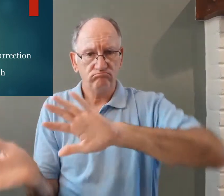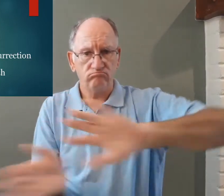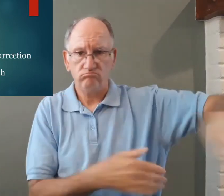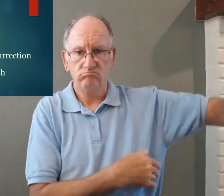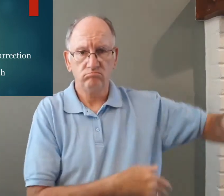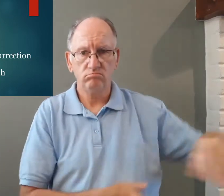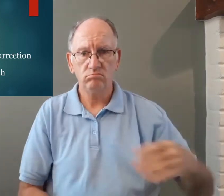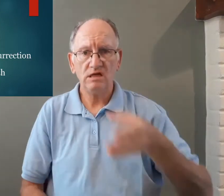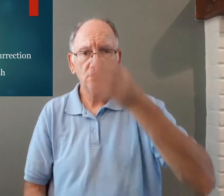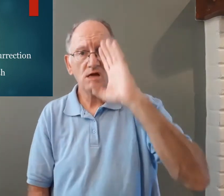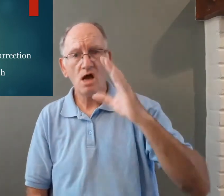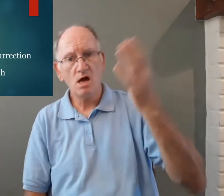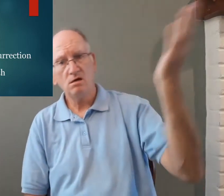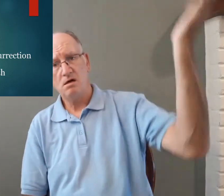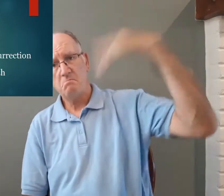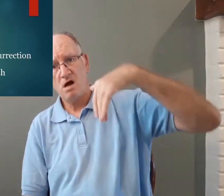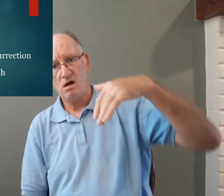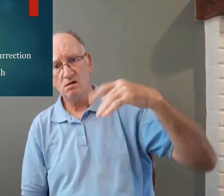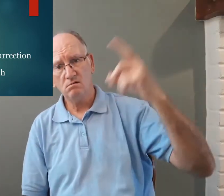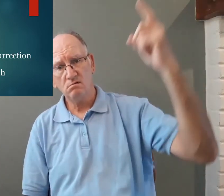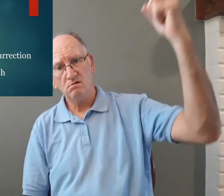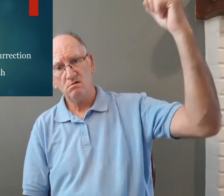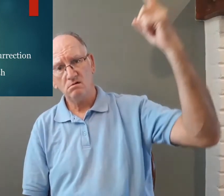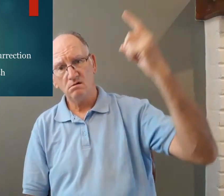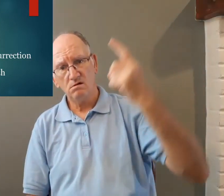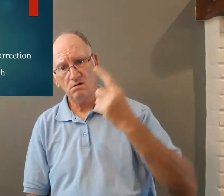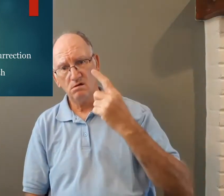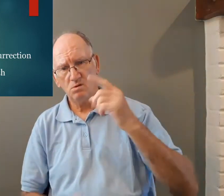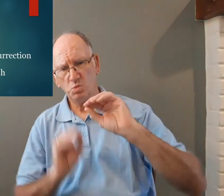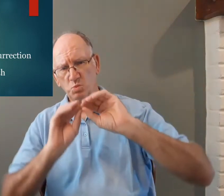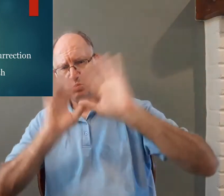there was no flesh if you took that away and God and just came down